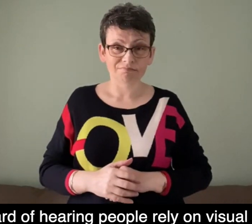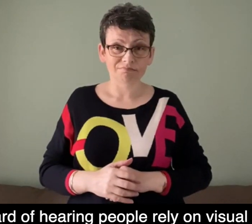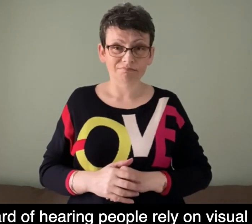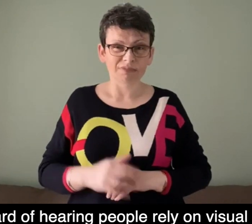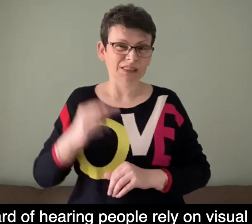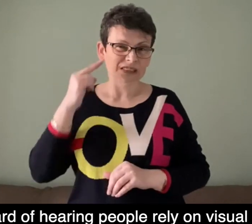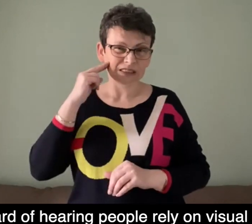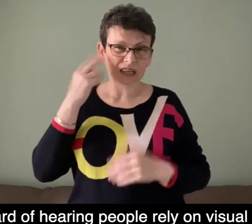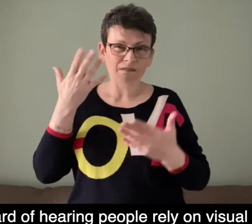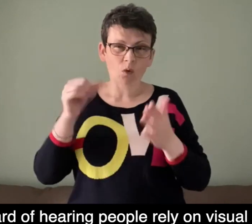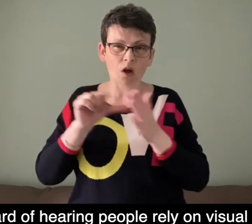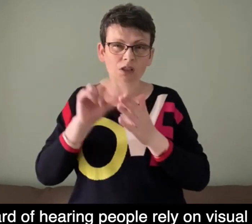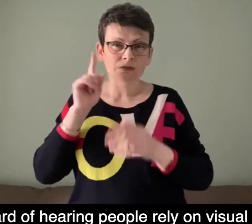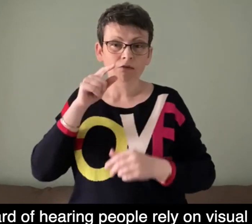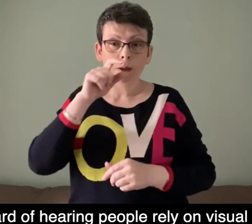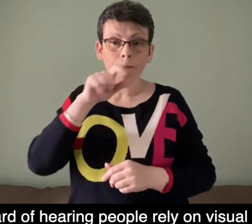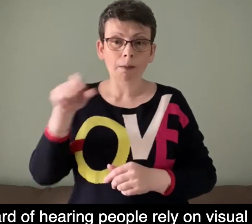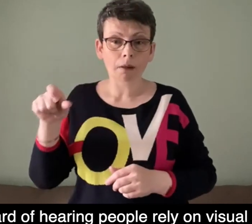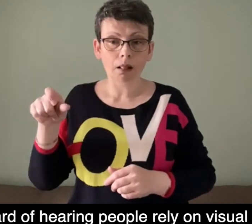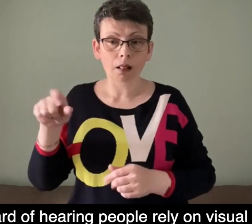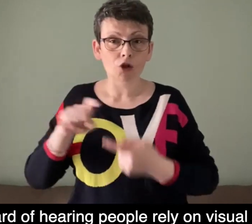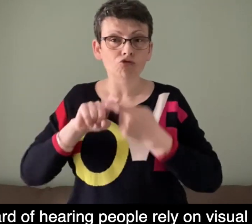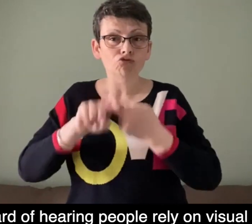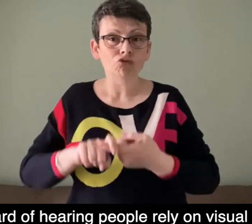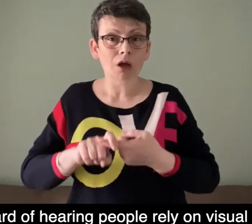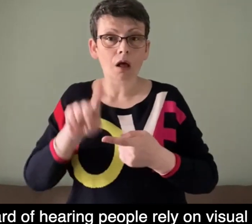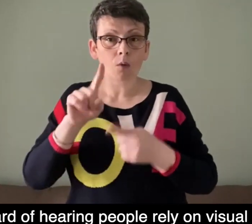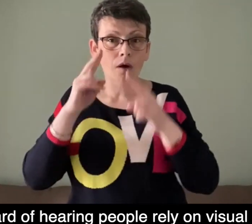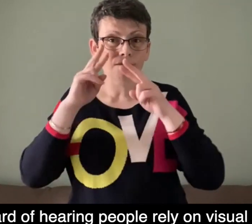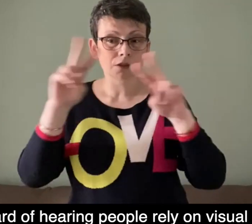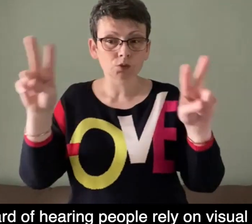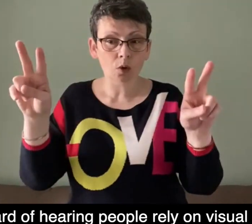Deaf or hard of hearing people rely on visual cues.